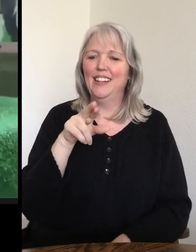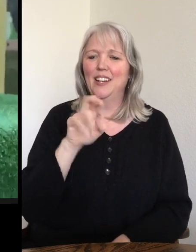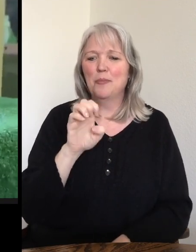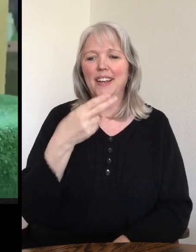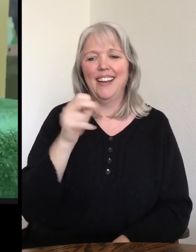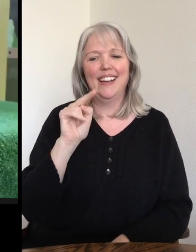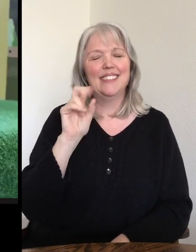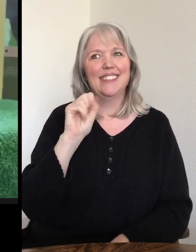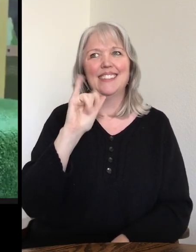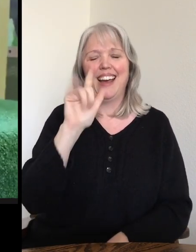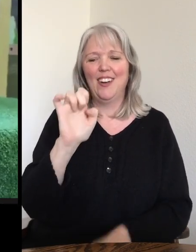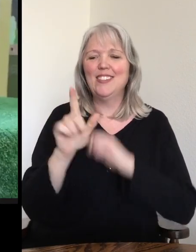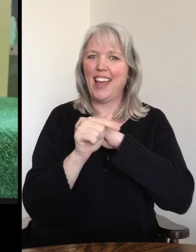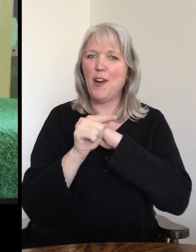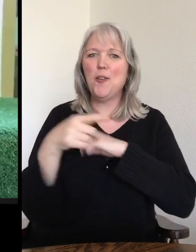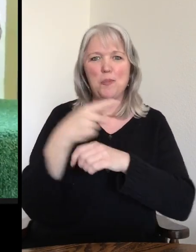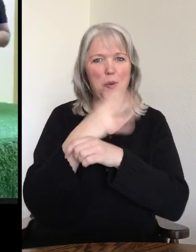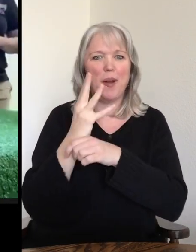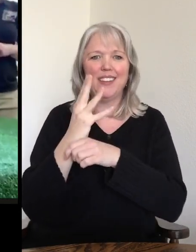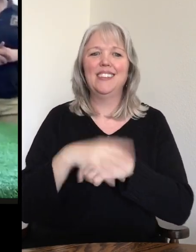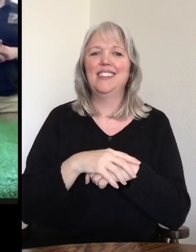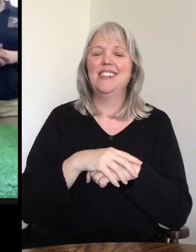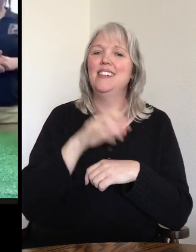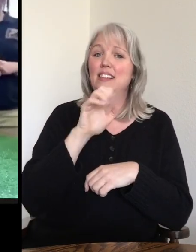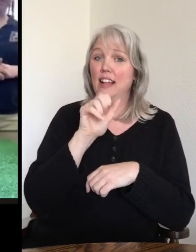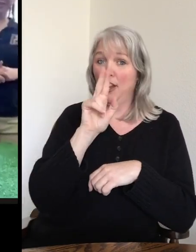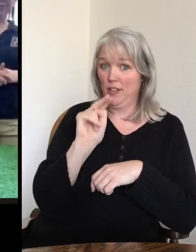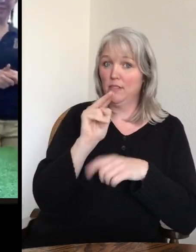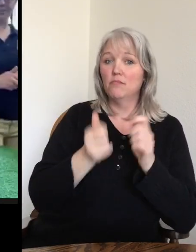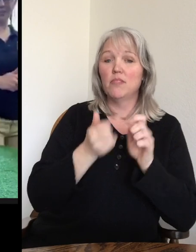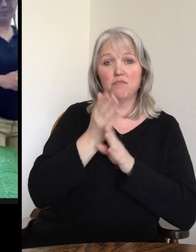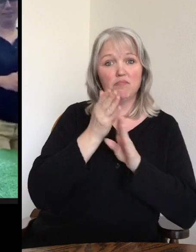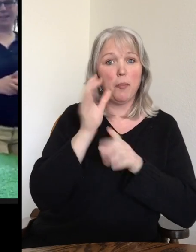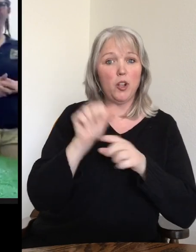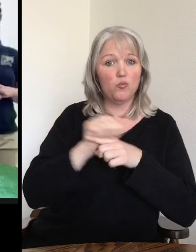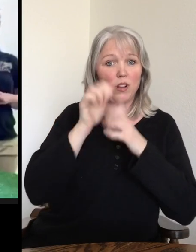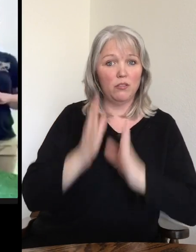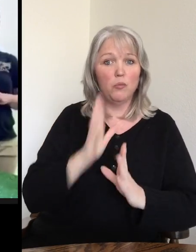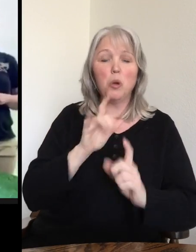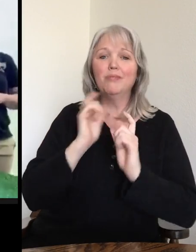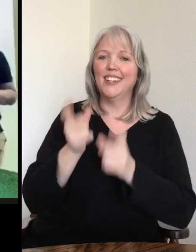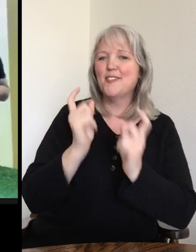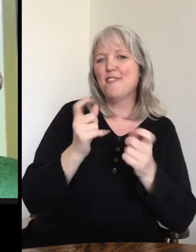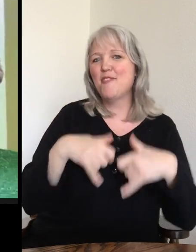tailed porcupine. Erin is one of his primary trainers and she is going to be giving him some rewards